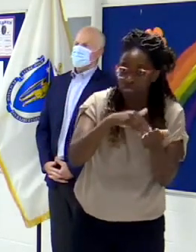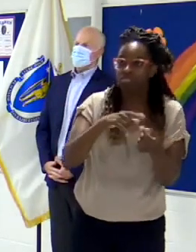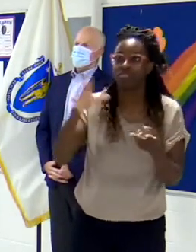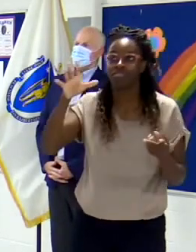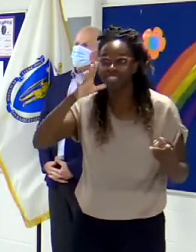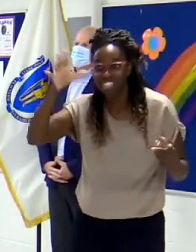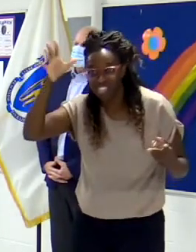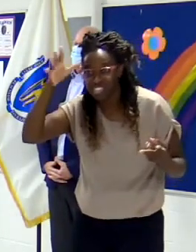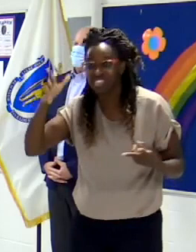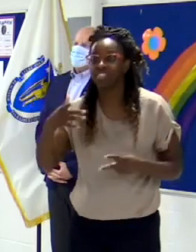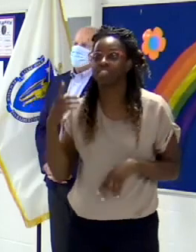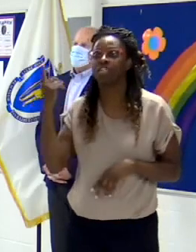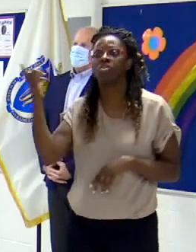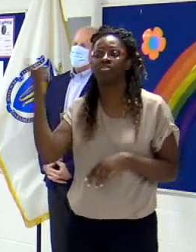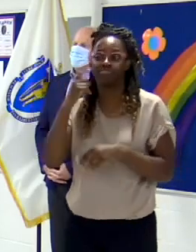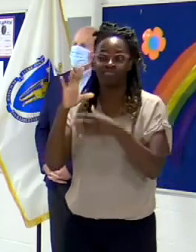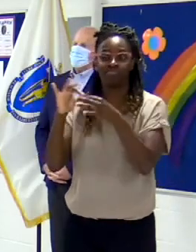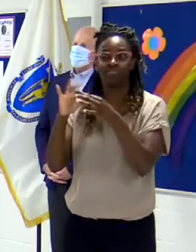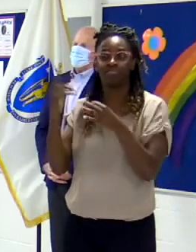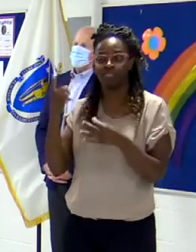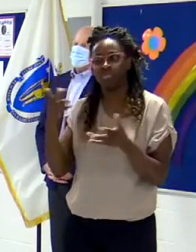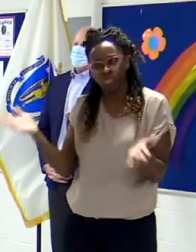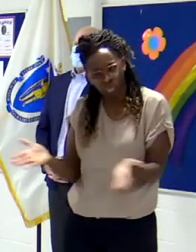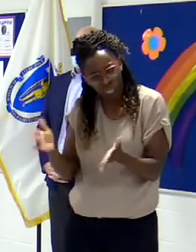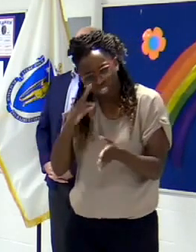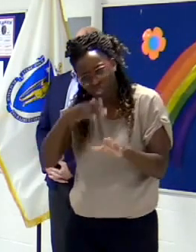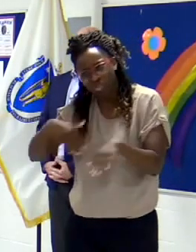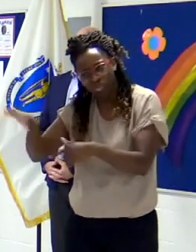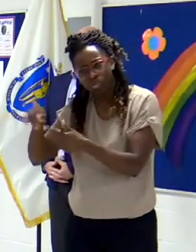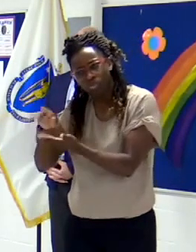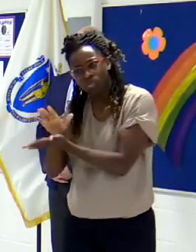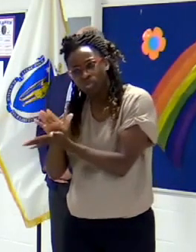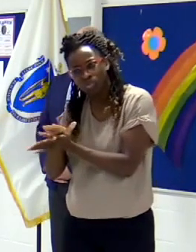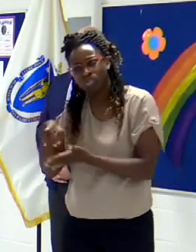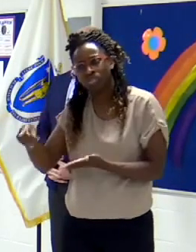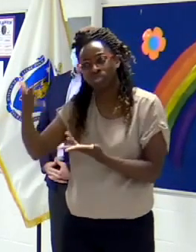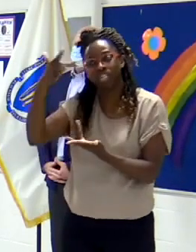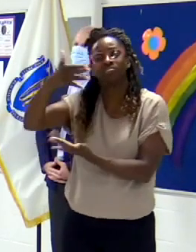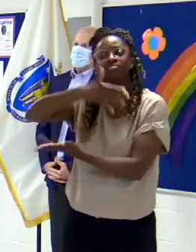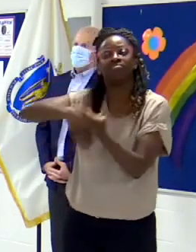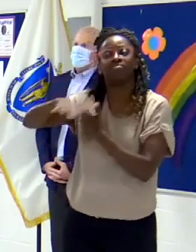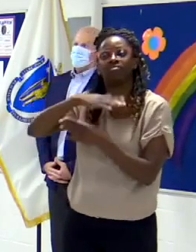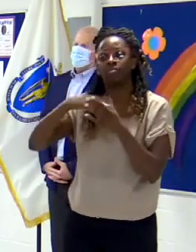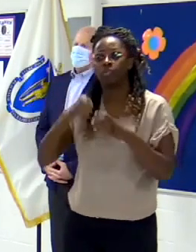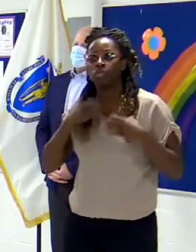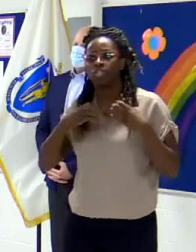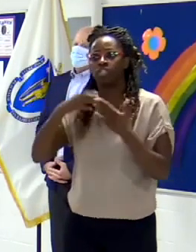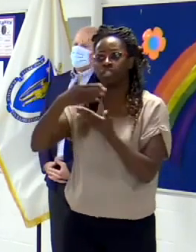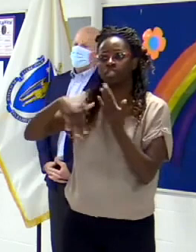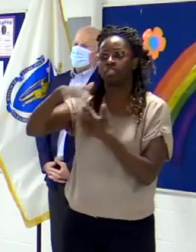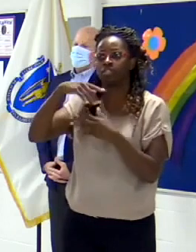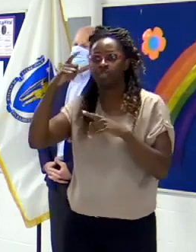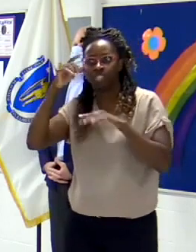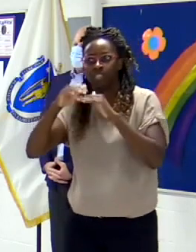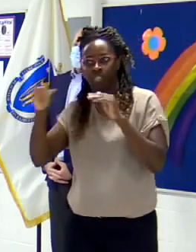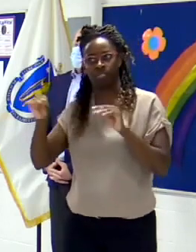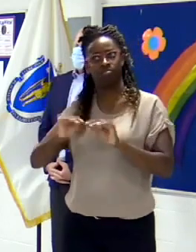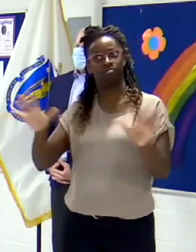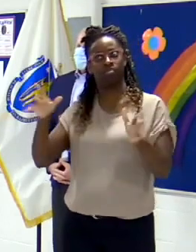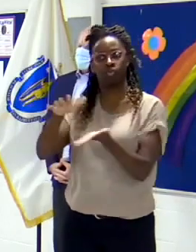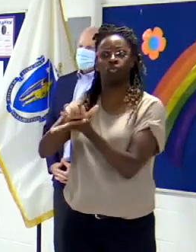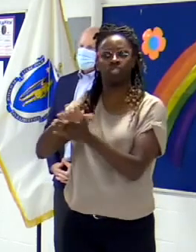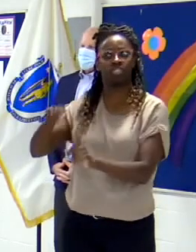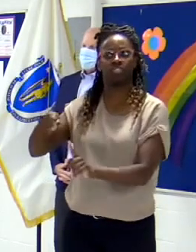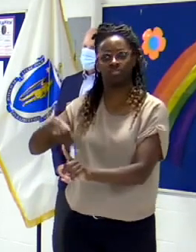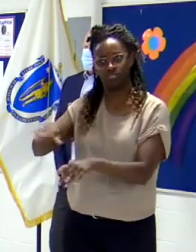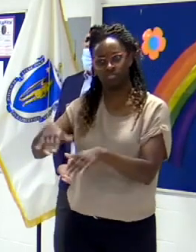others are saying which is give kids the socialization and the in-person education which is especially for the lower